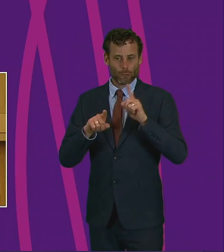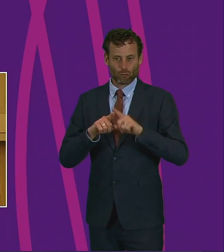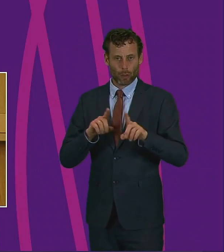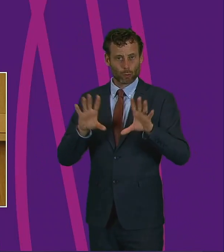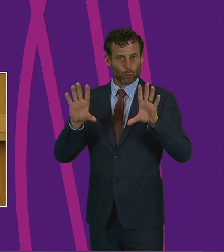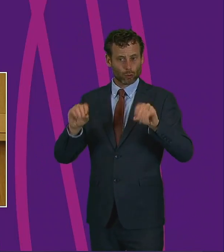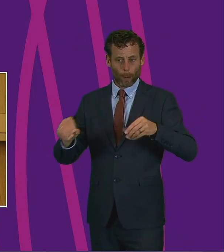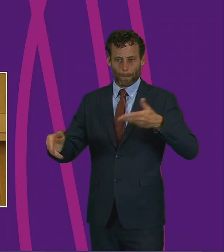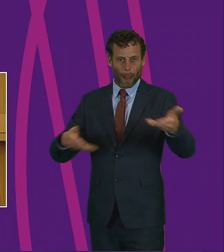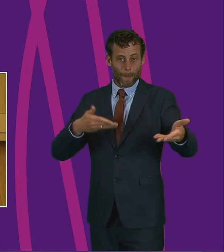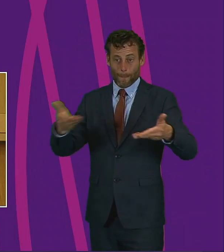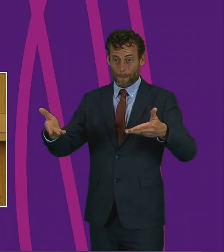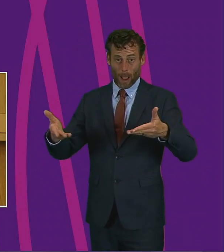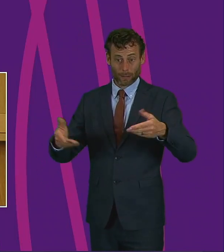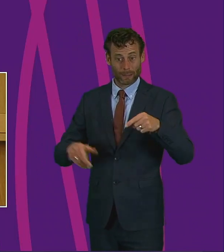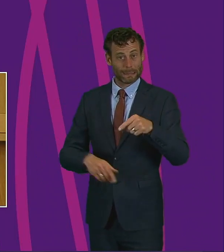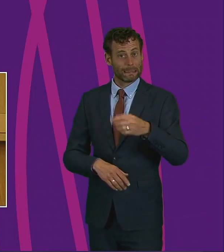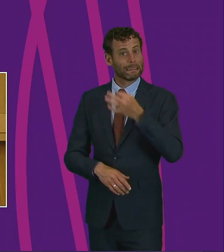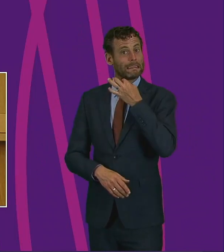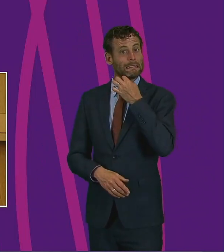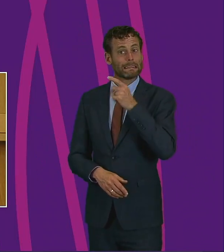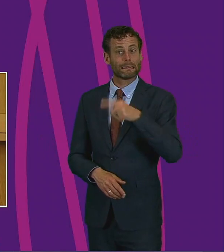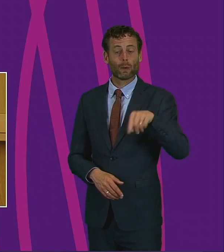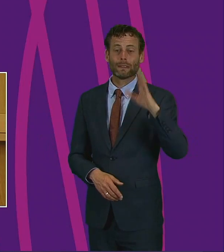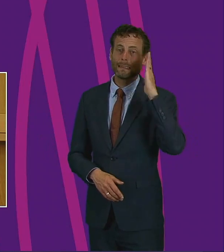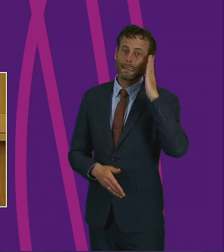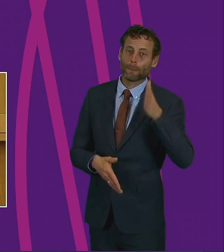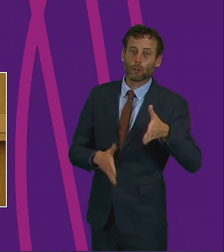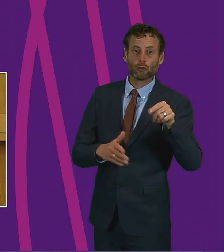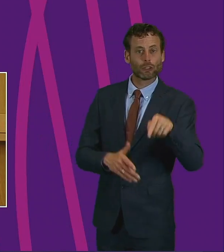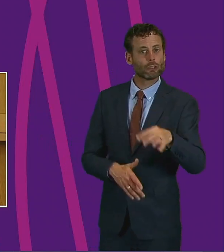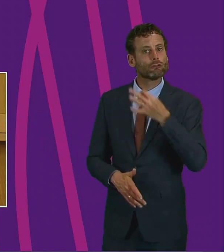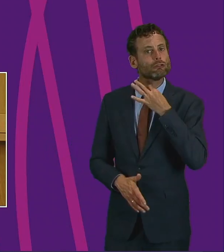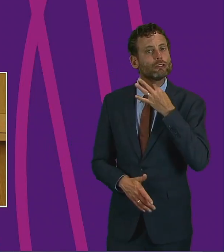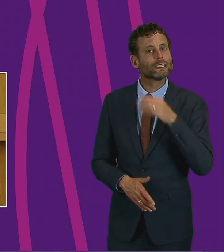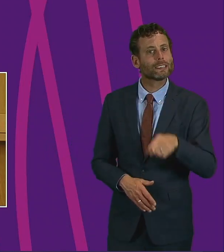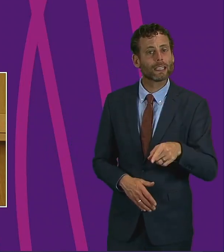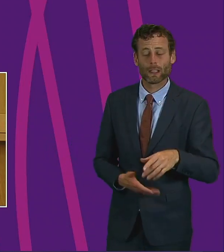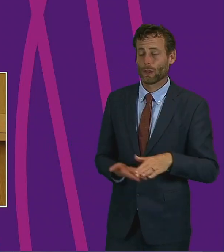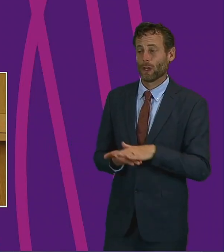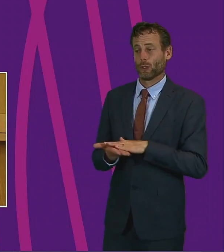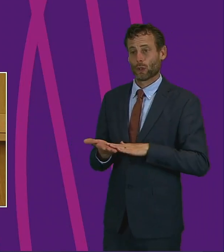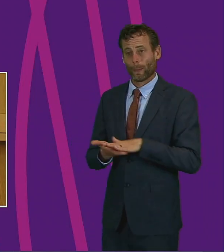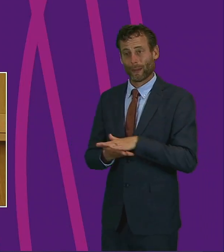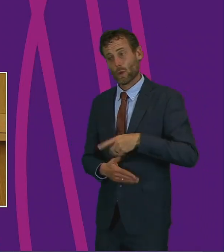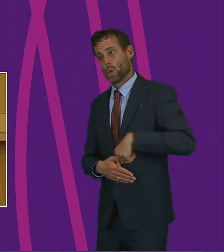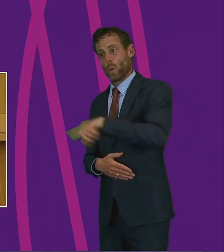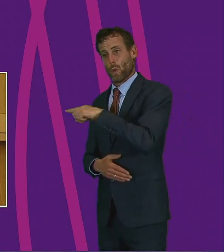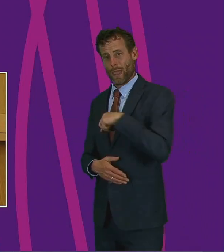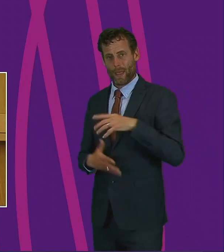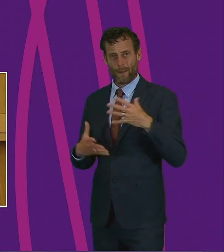return to rough sleeping. Again, consideration of what we must do here must be folded into our community response.